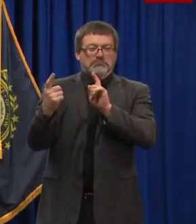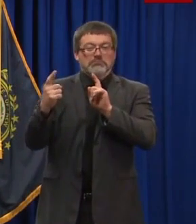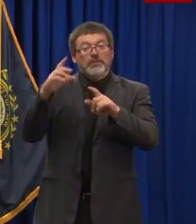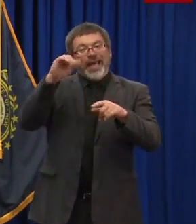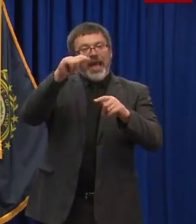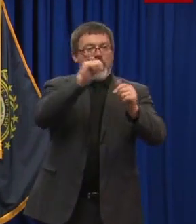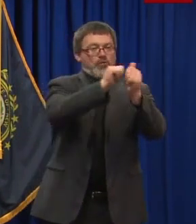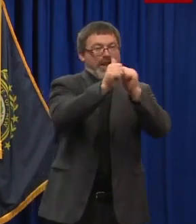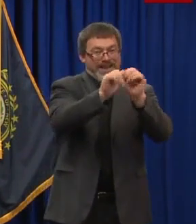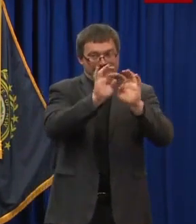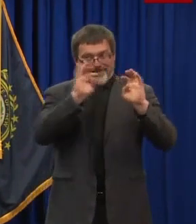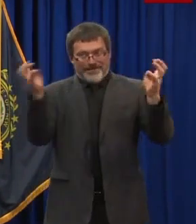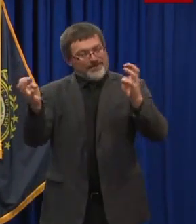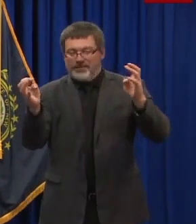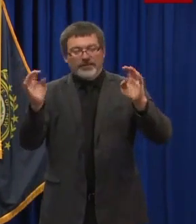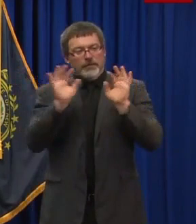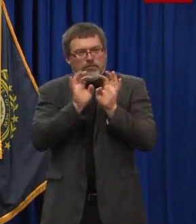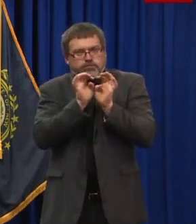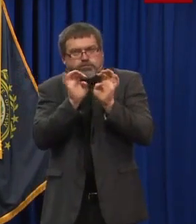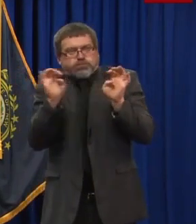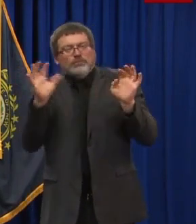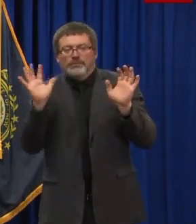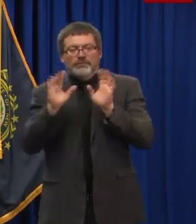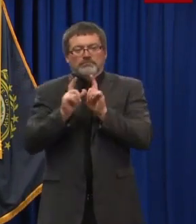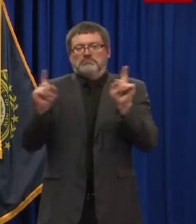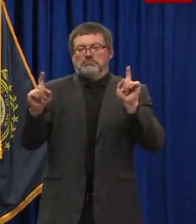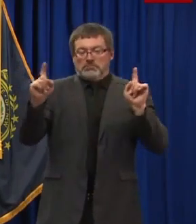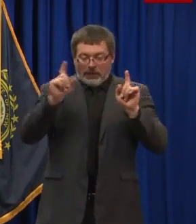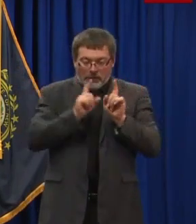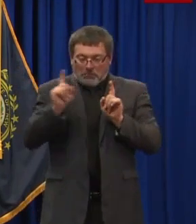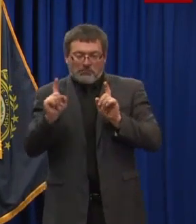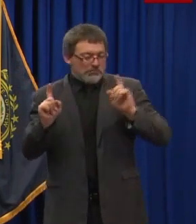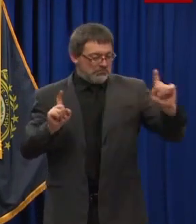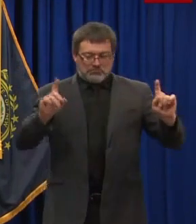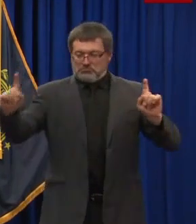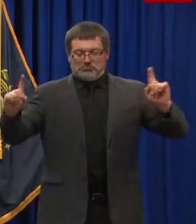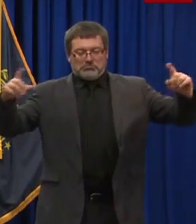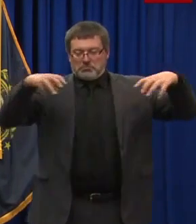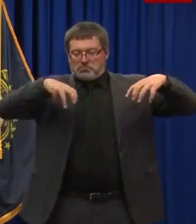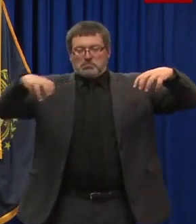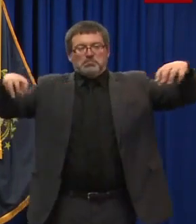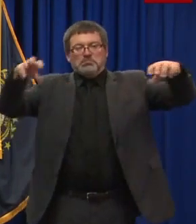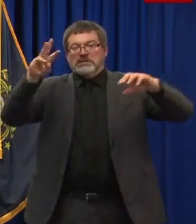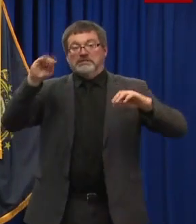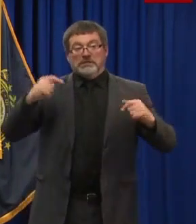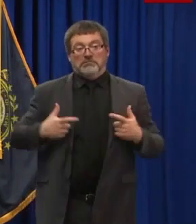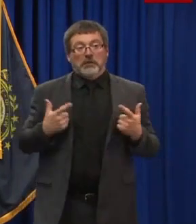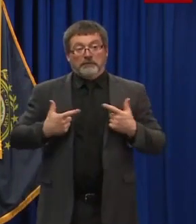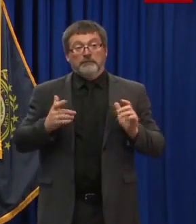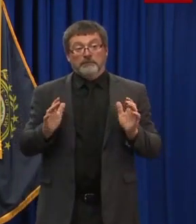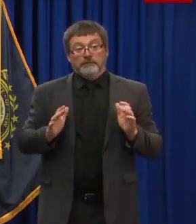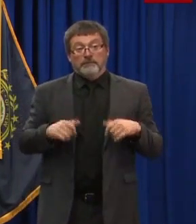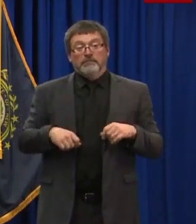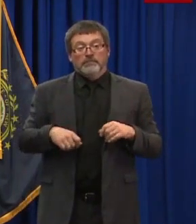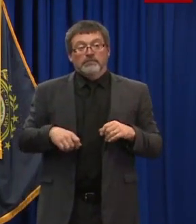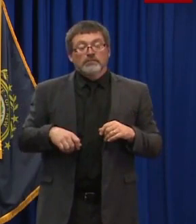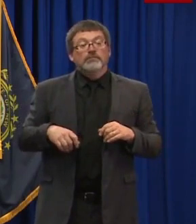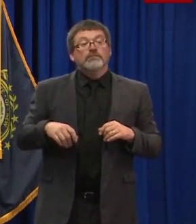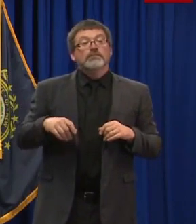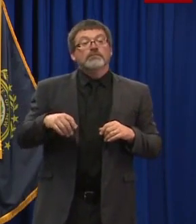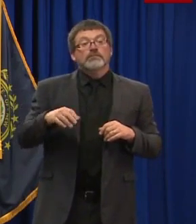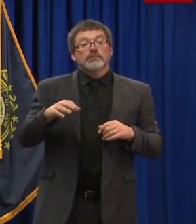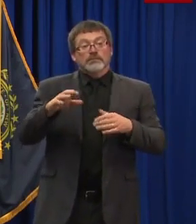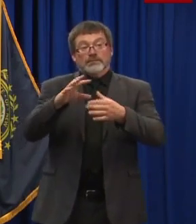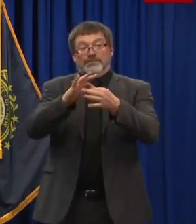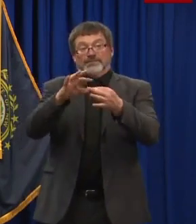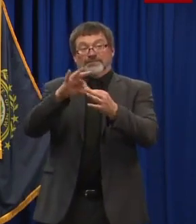similar venue. And also just as a note, we're still working with a viable plan specifically with New Hampshire